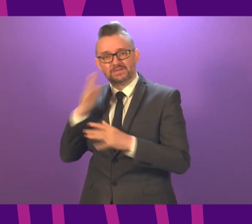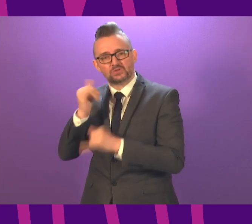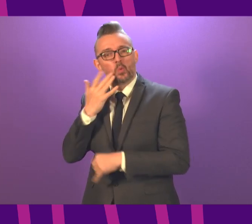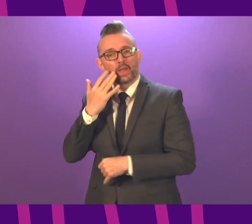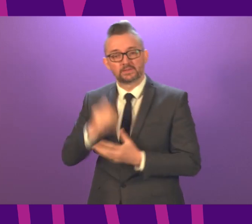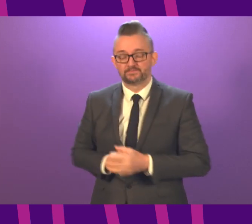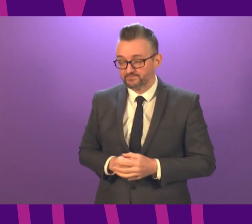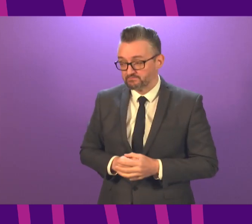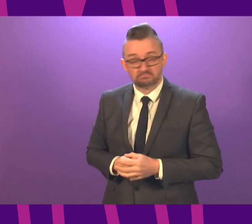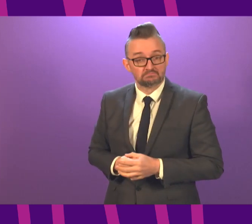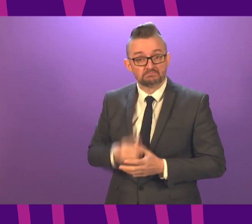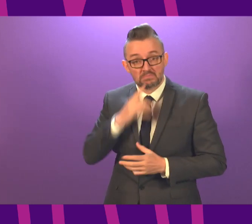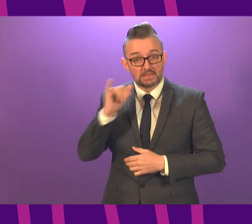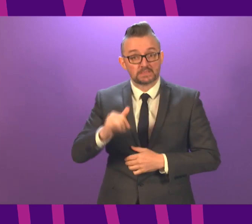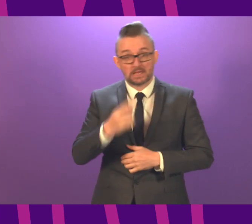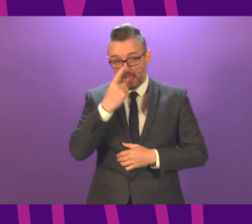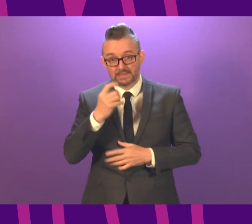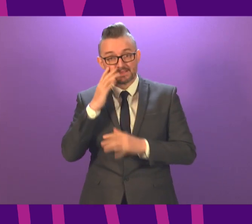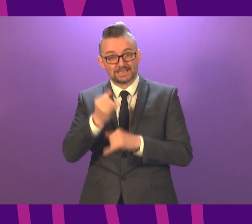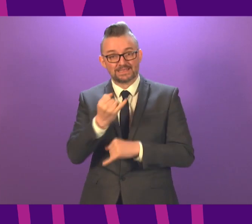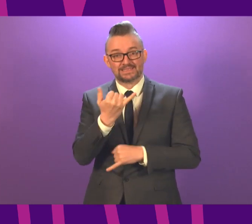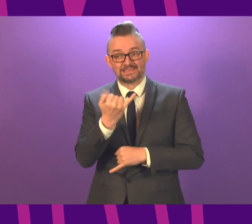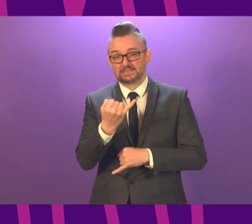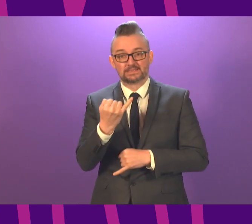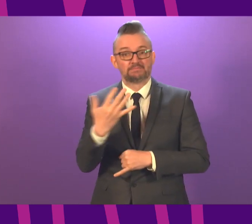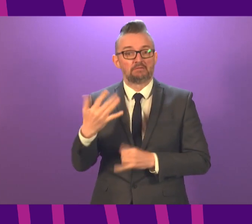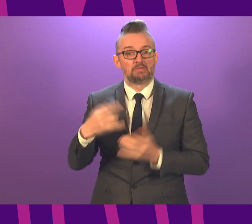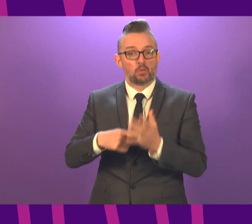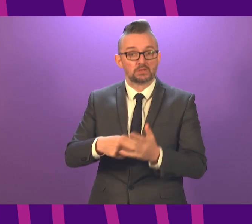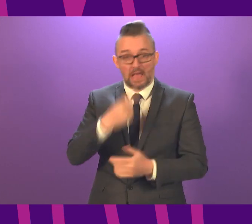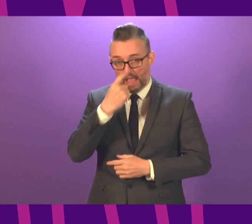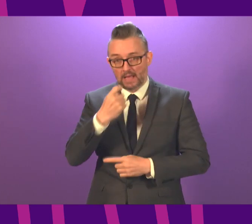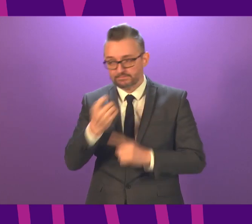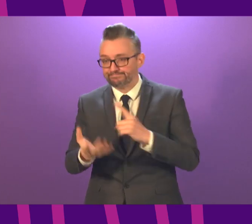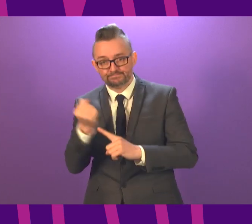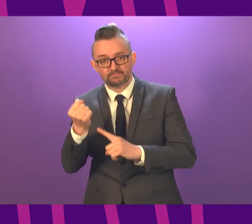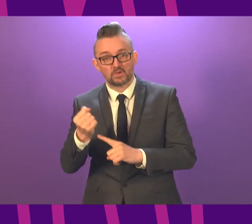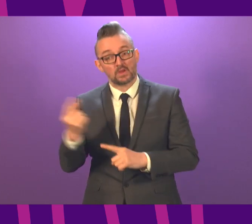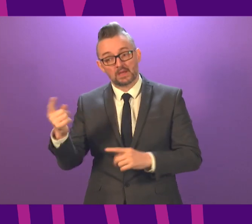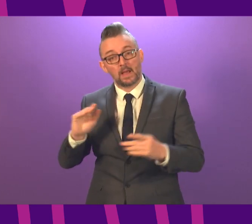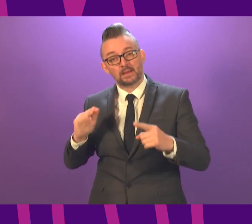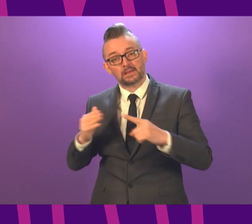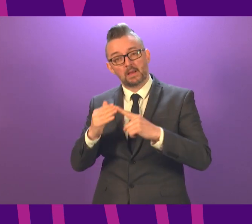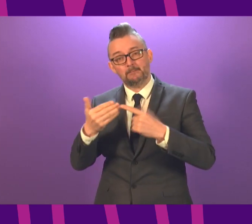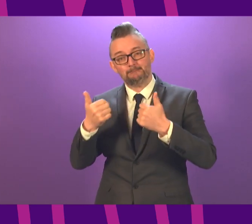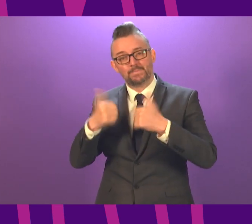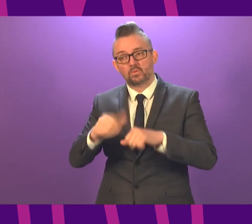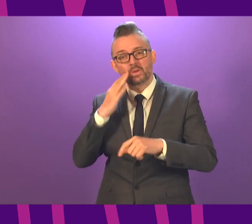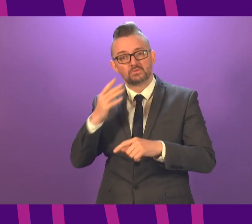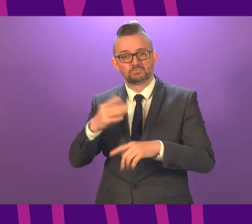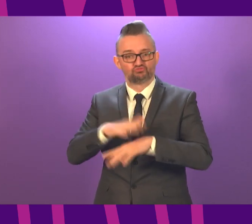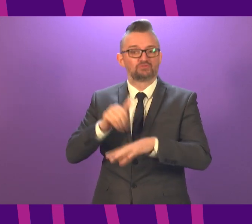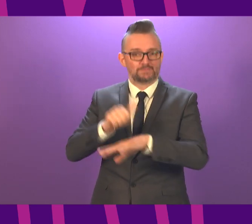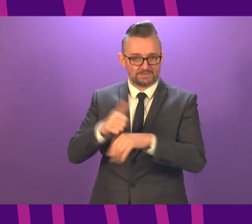Yes, there is capacity for 65,000 tests a day. That target that we set earlier in the year was met by Christmas.